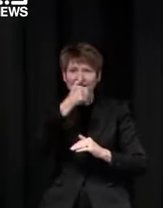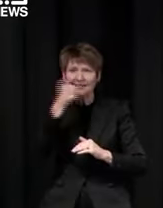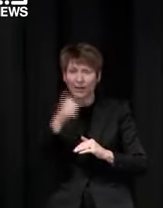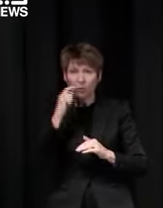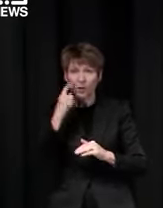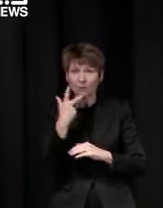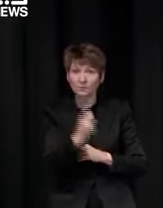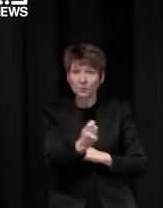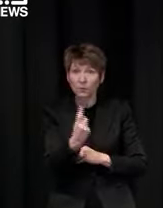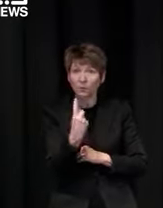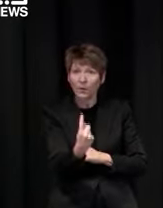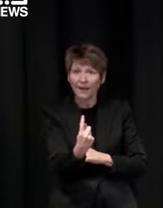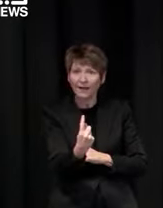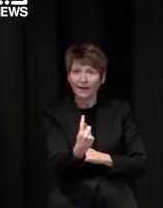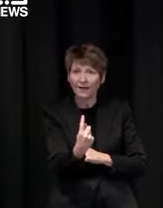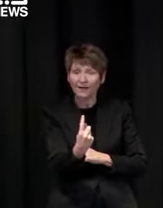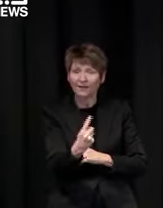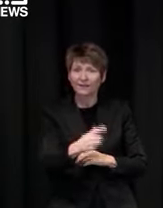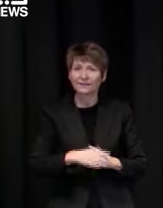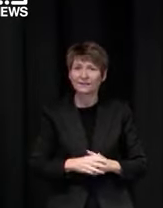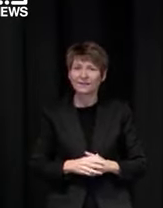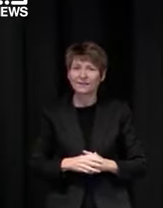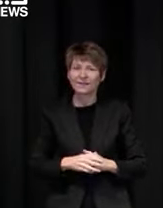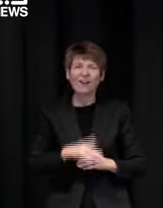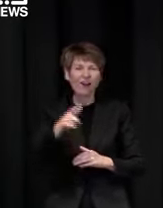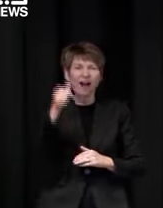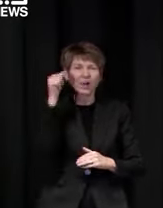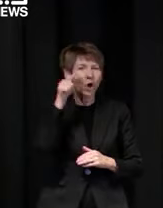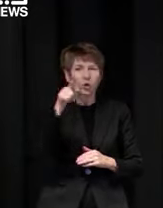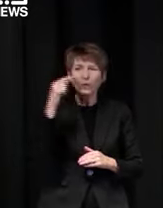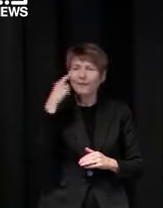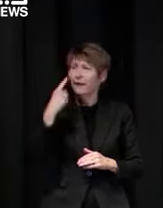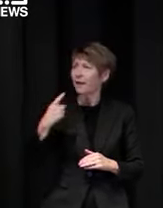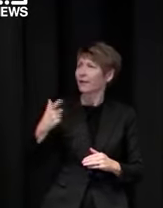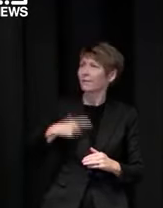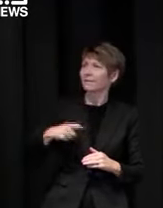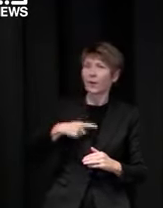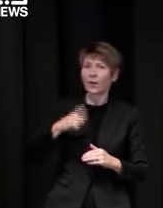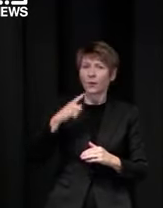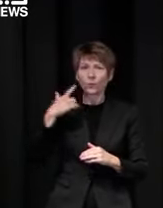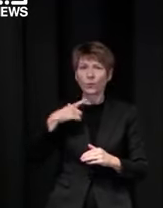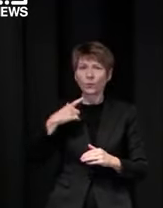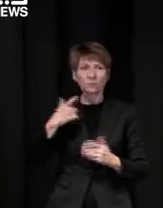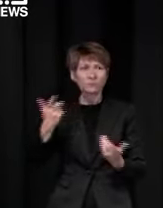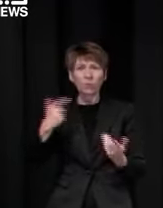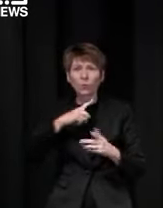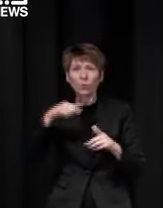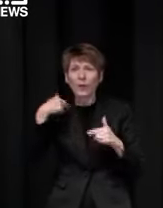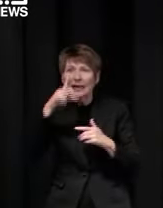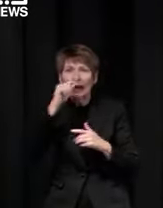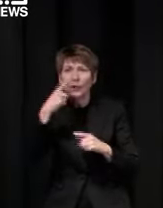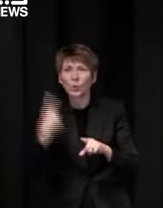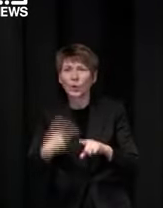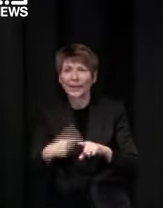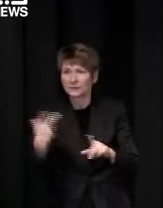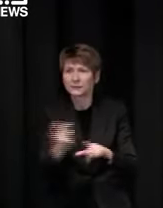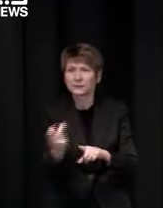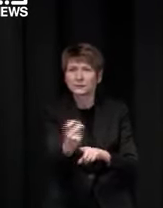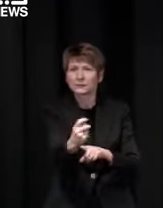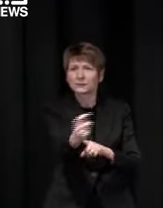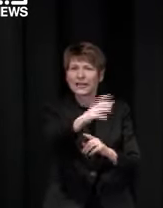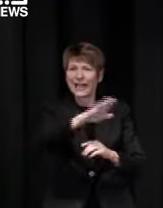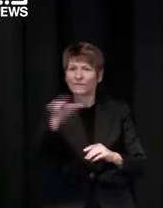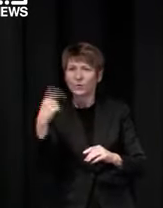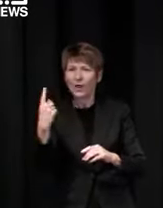someone's sitting at home watching thinking well why can't we just speed this up and get there faster uh we may be able to but at the moment we don't have either